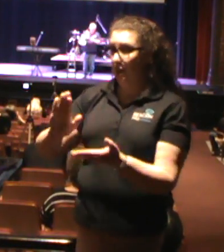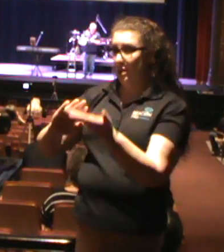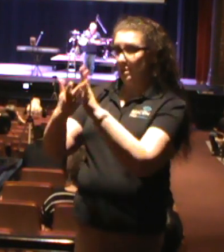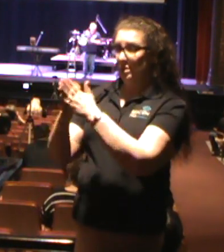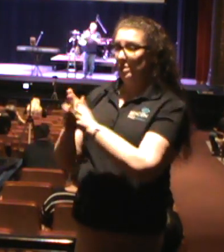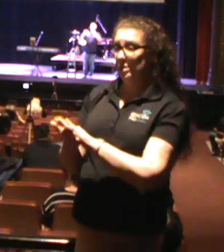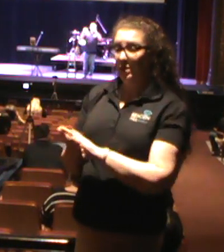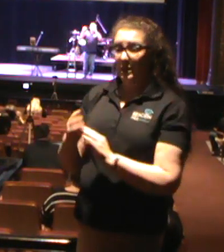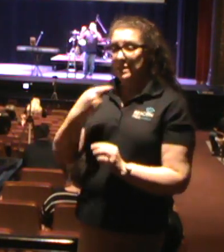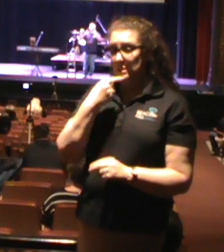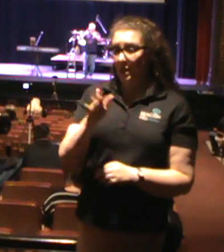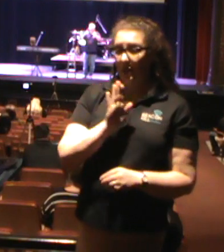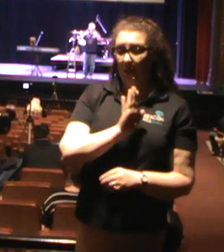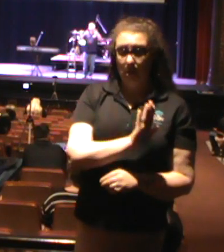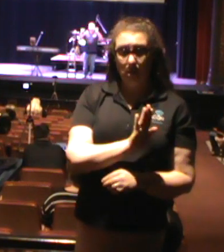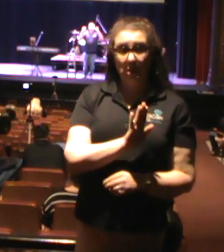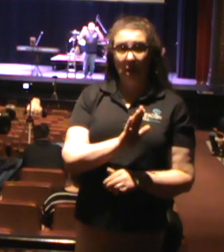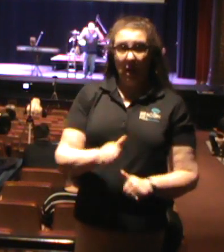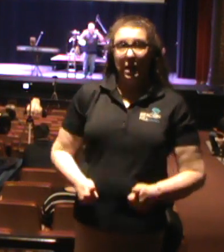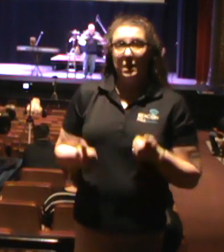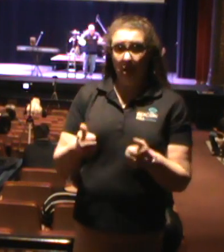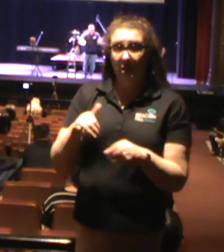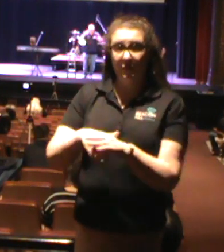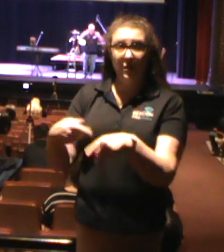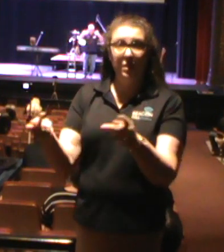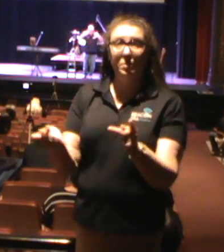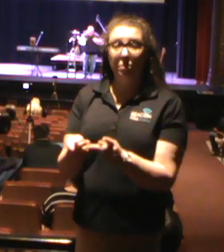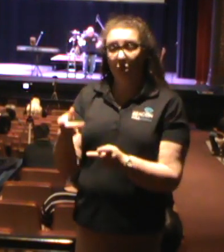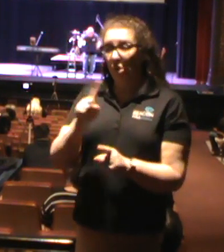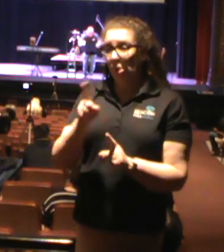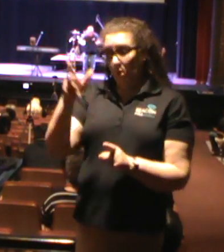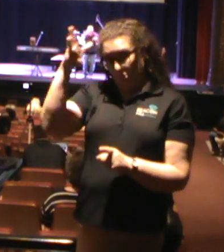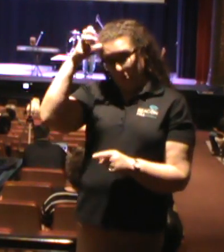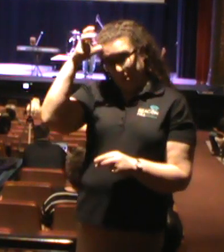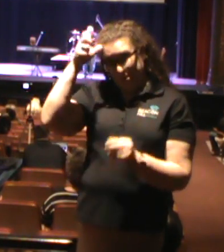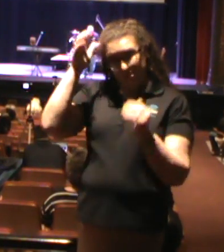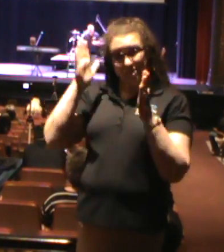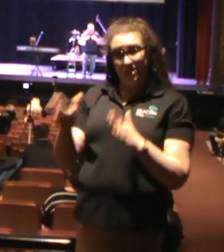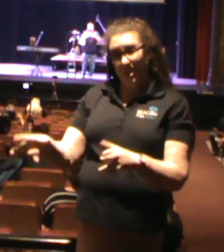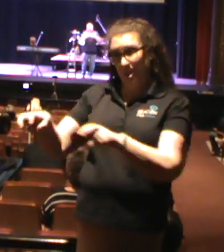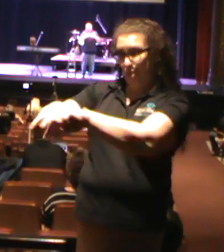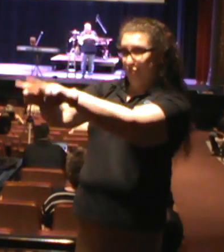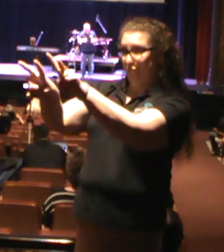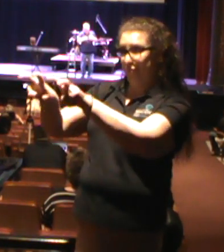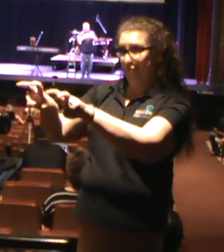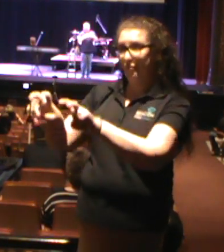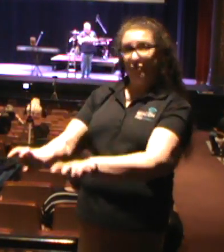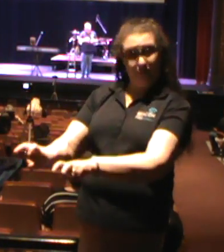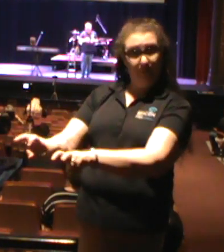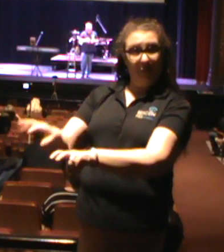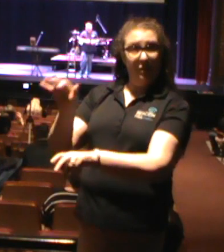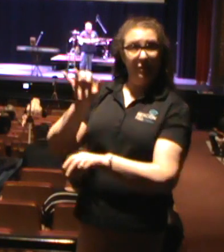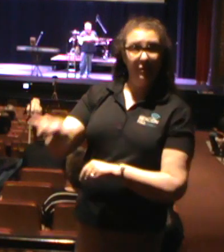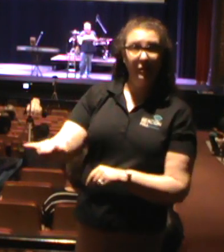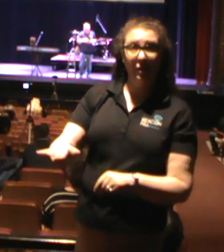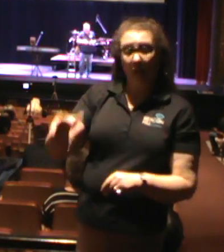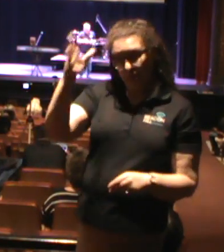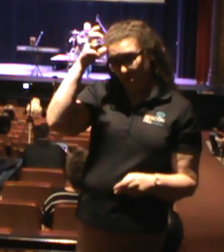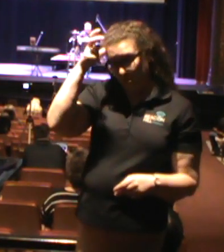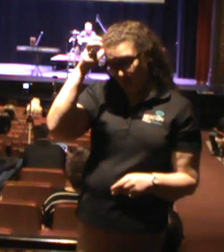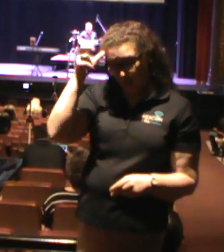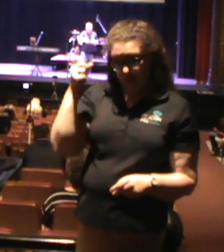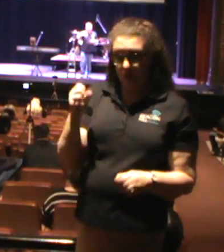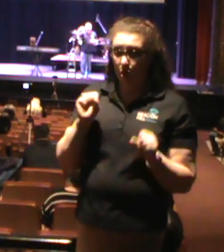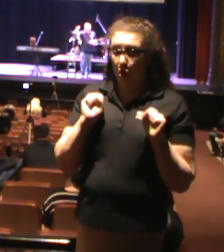that they lived in a place where Satan's throne lies. It was a place where Satan could